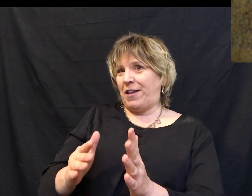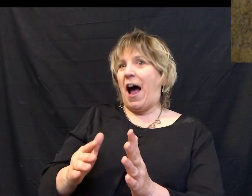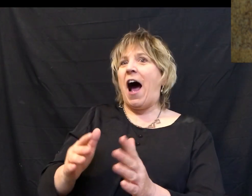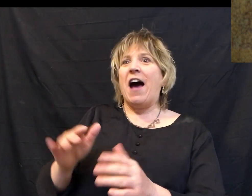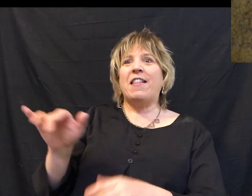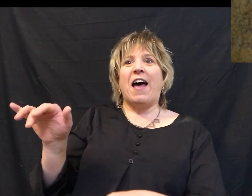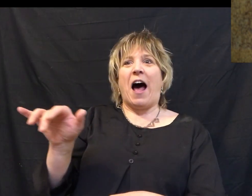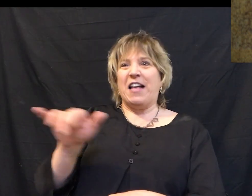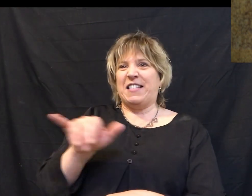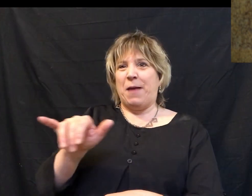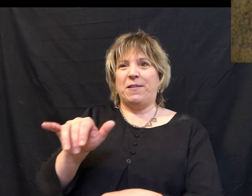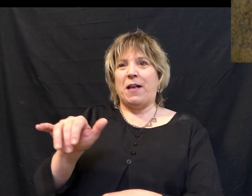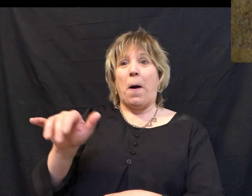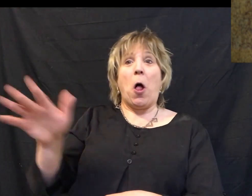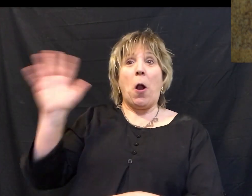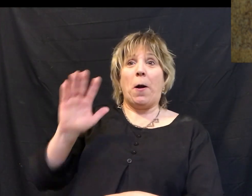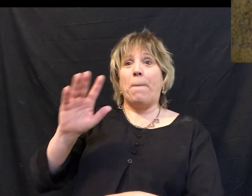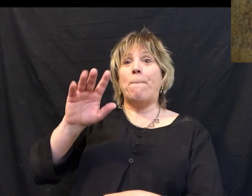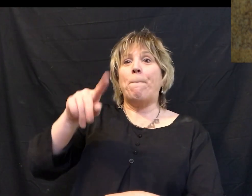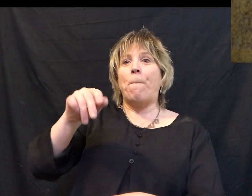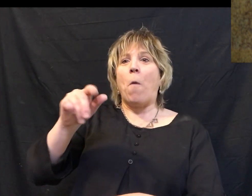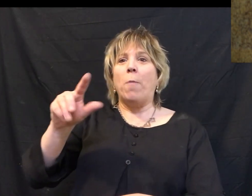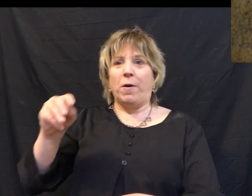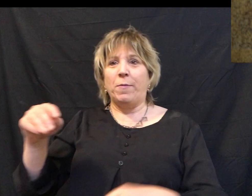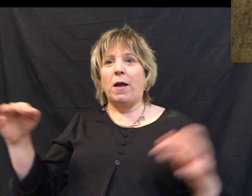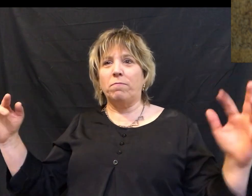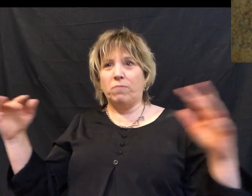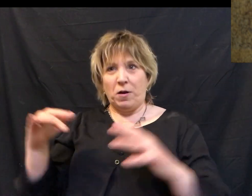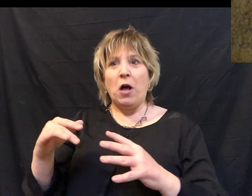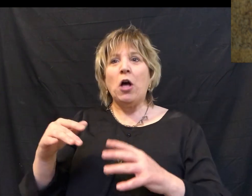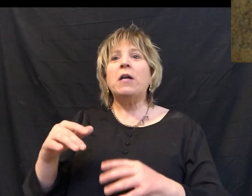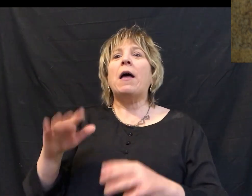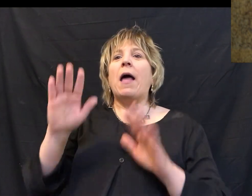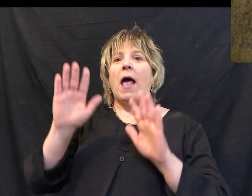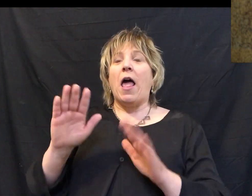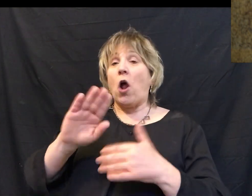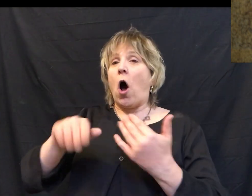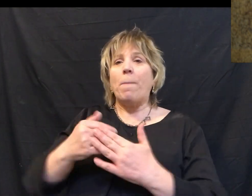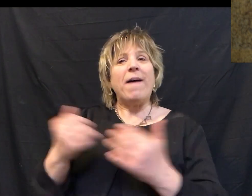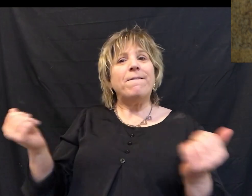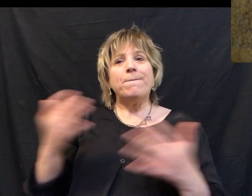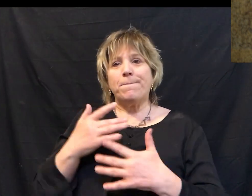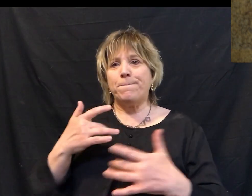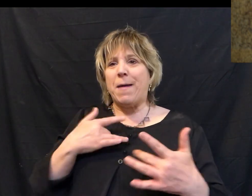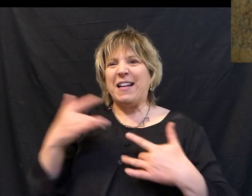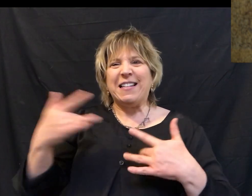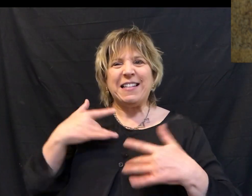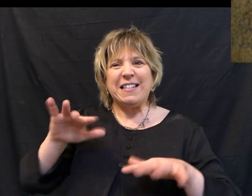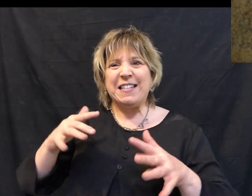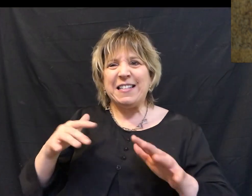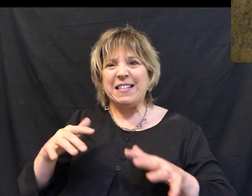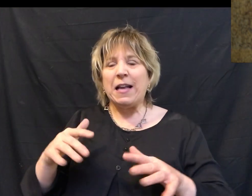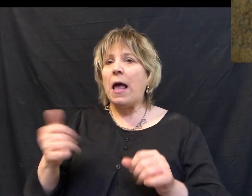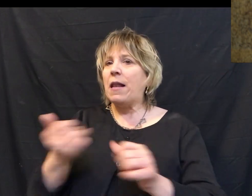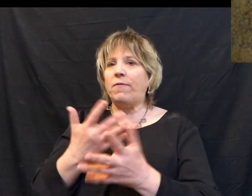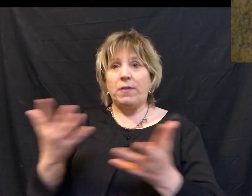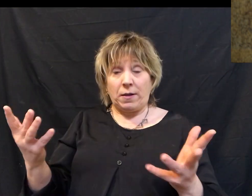did on that great Palm Sunday day. They went out to meet him. And I can go to him with all my fears, all my anxieties,